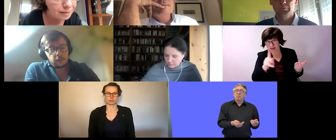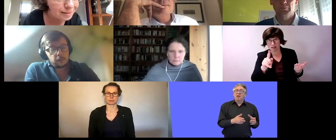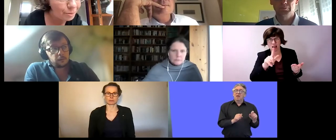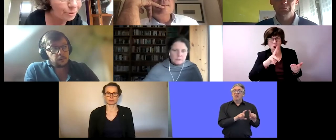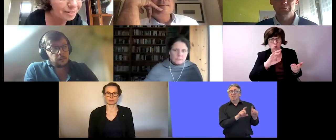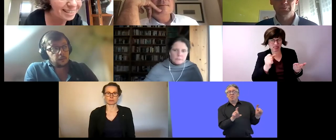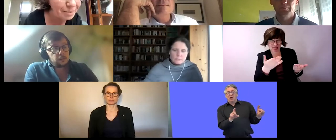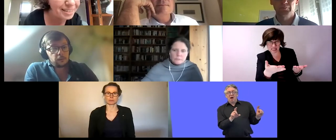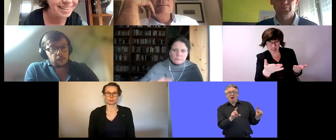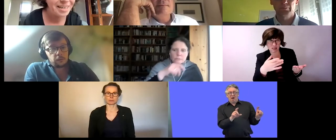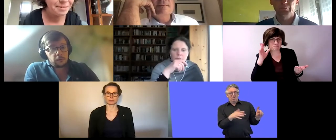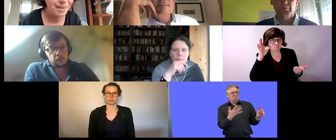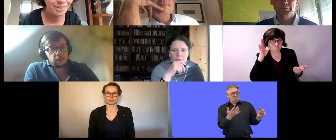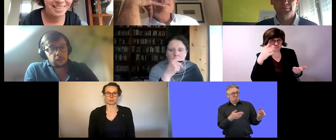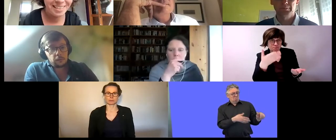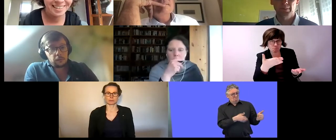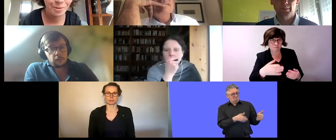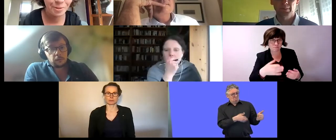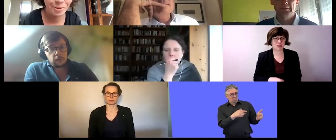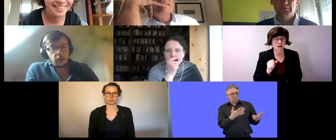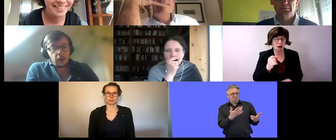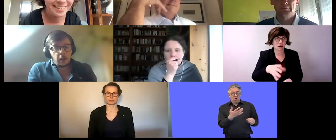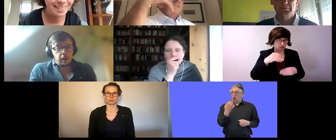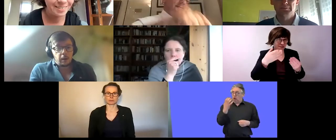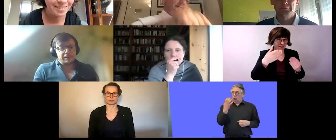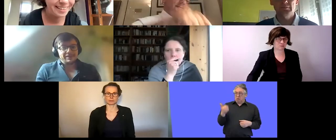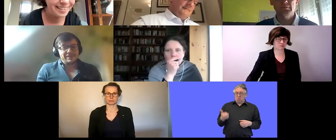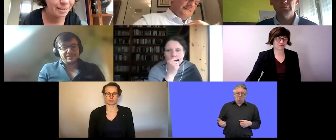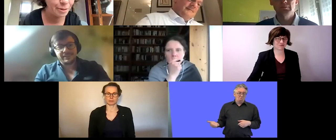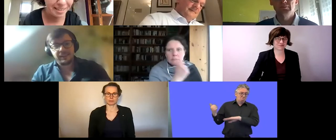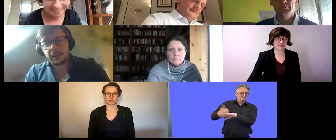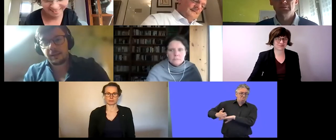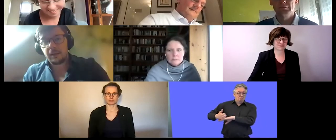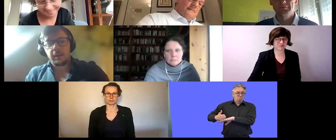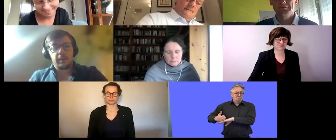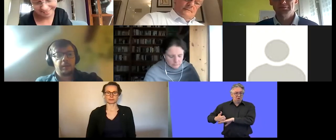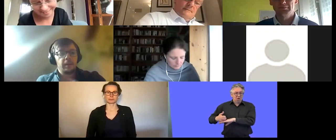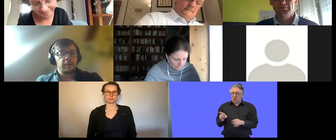what what's your take on that luis luis perhaps could go first